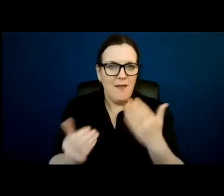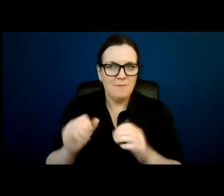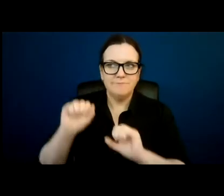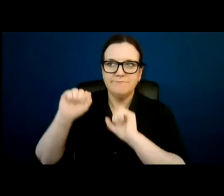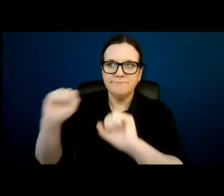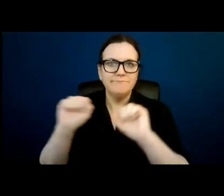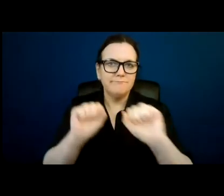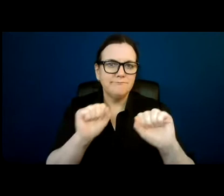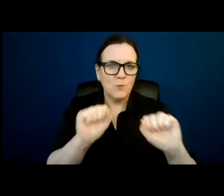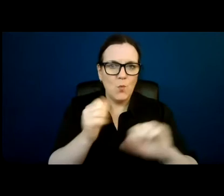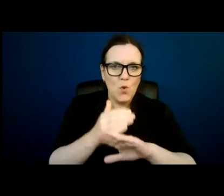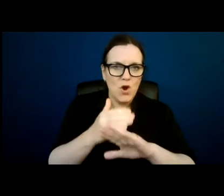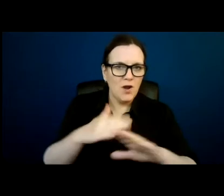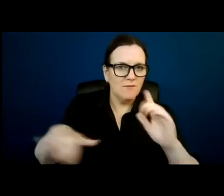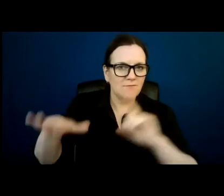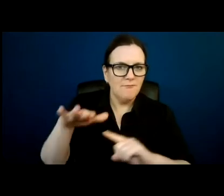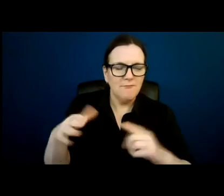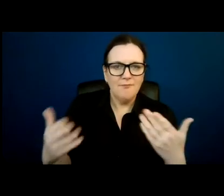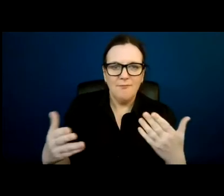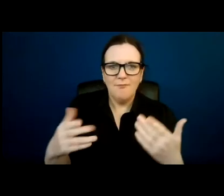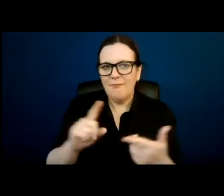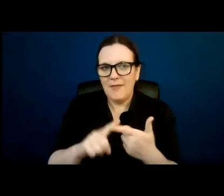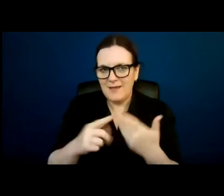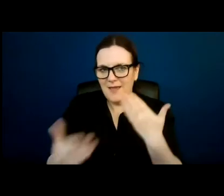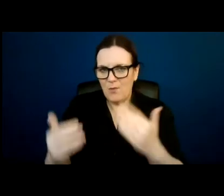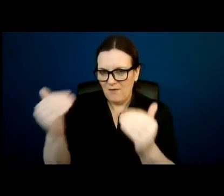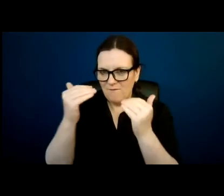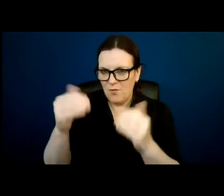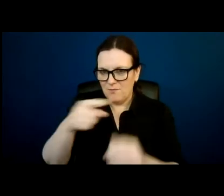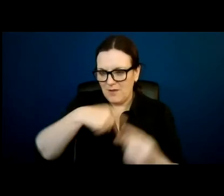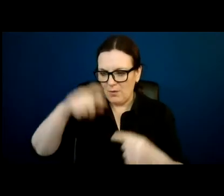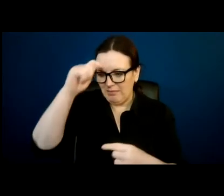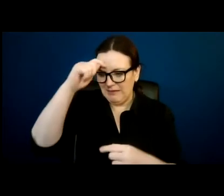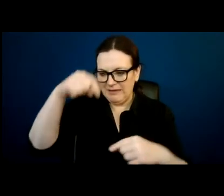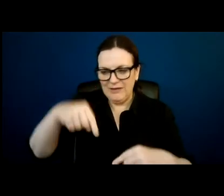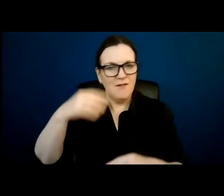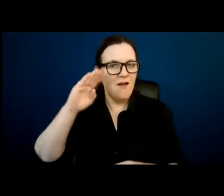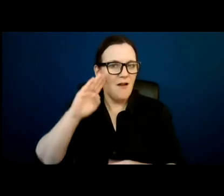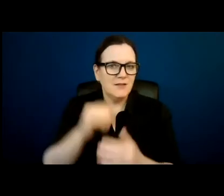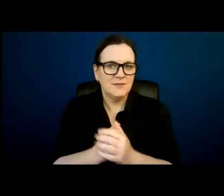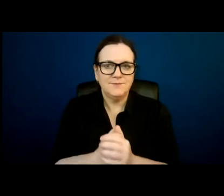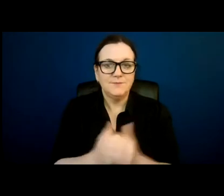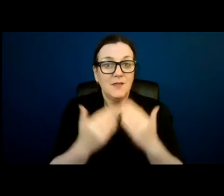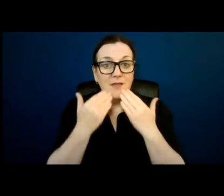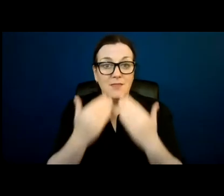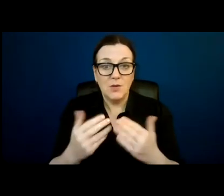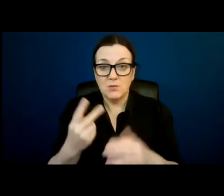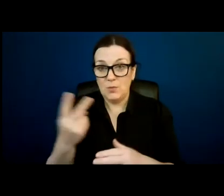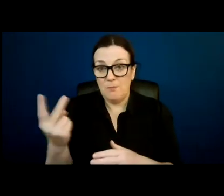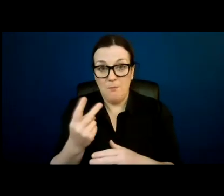work where they are and that can inform our own thinking here in Ireland. Thank you to our two ministers.